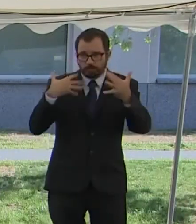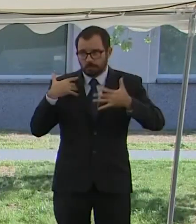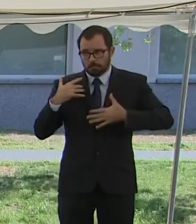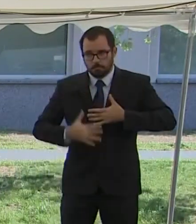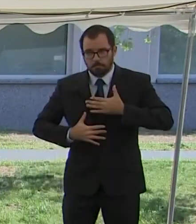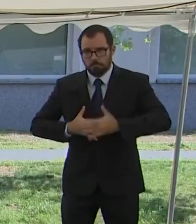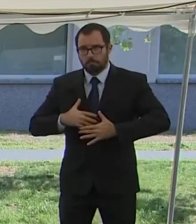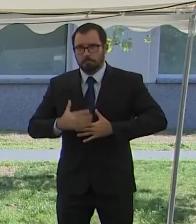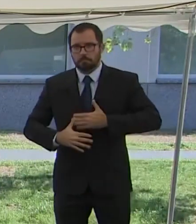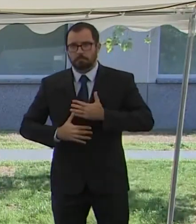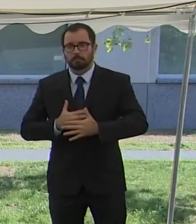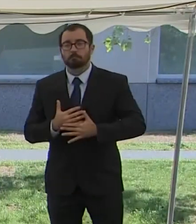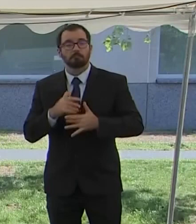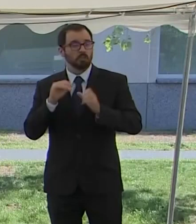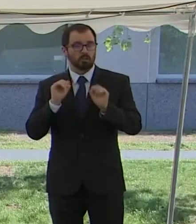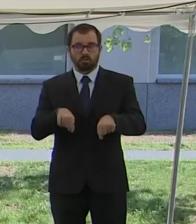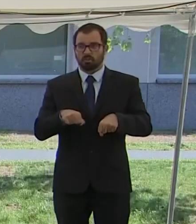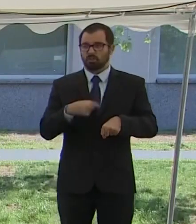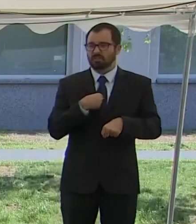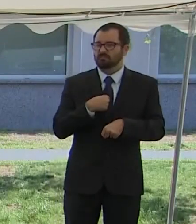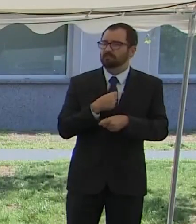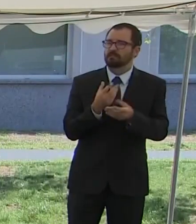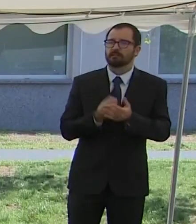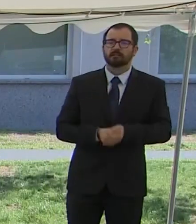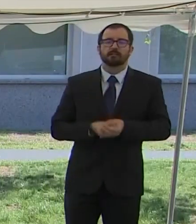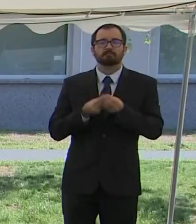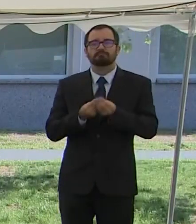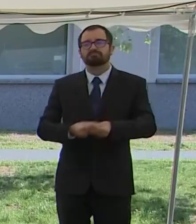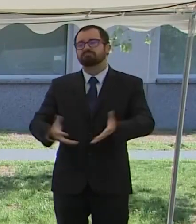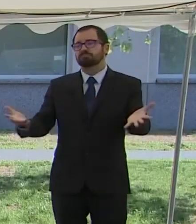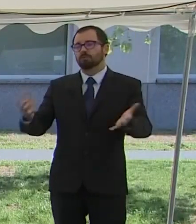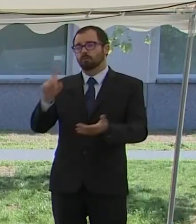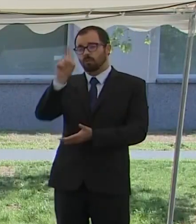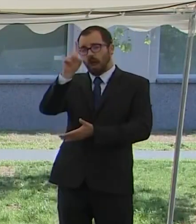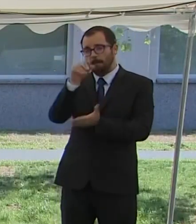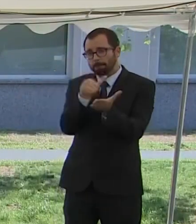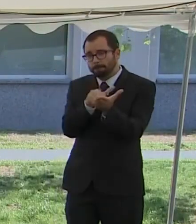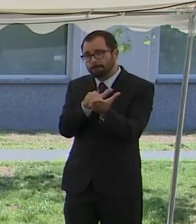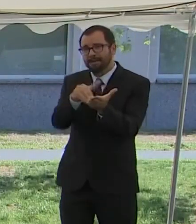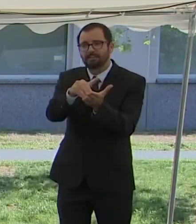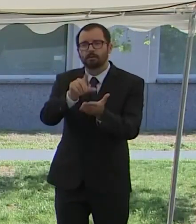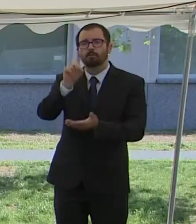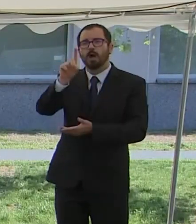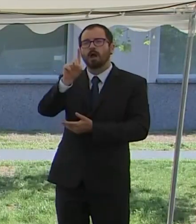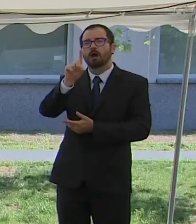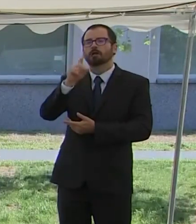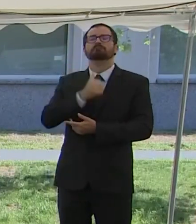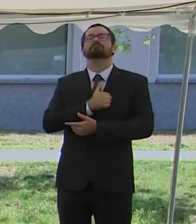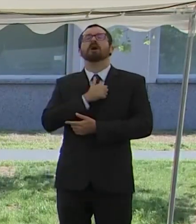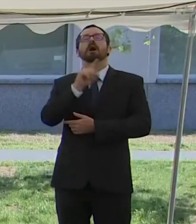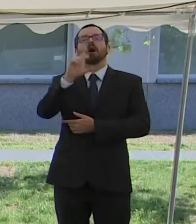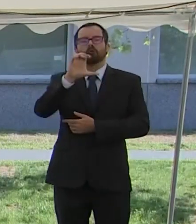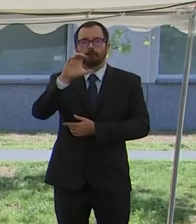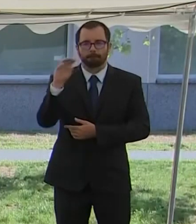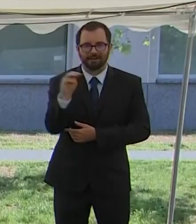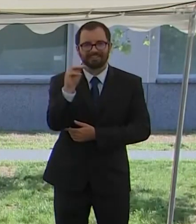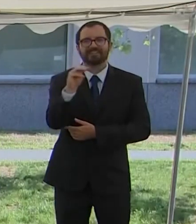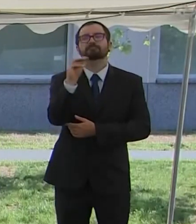by the end of this year, and up to 1.3 billion doses by the end of 2021.